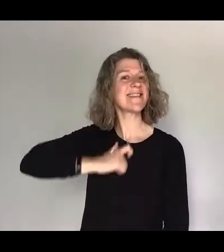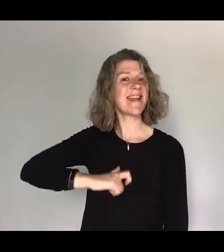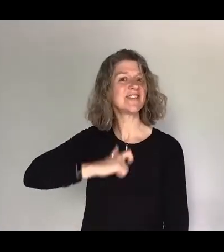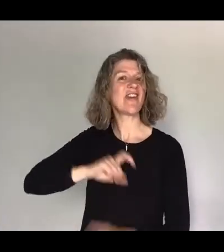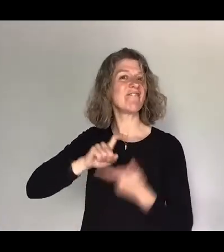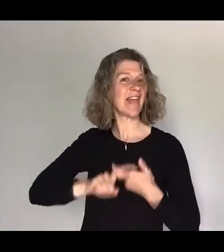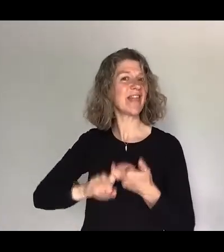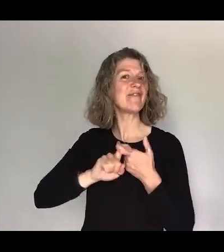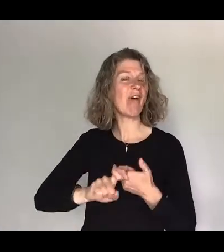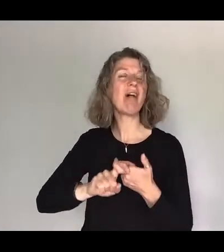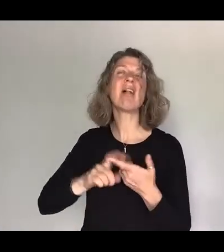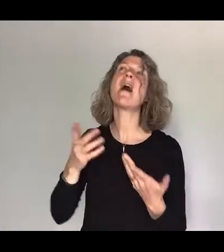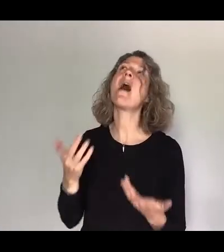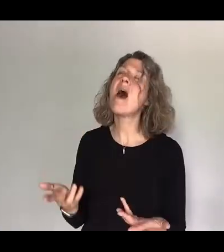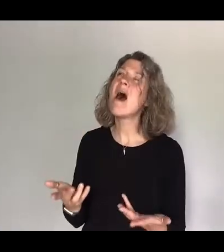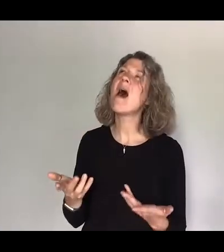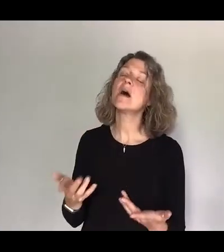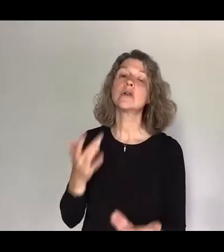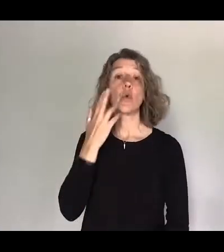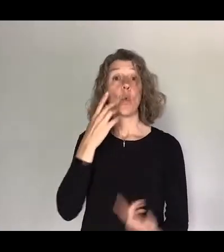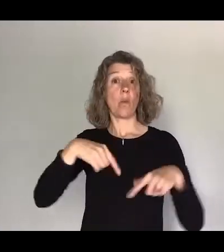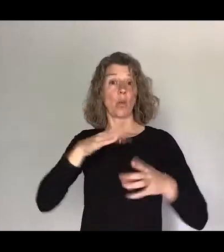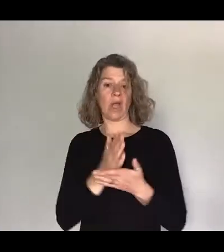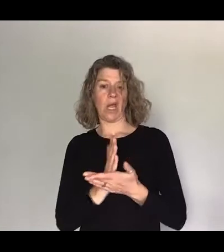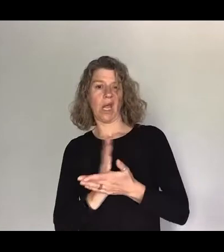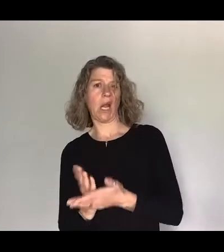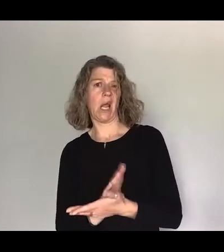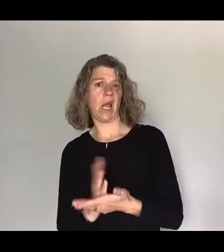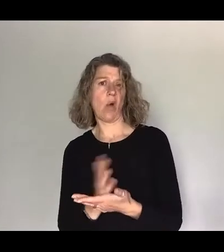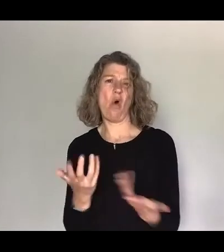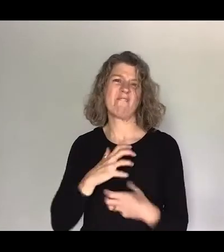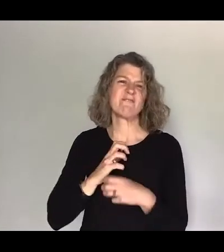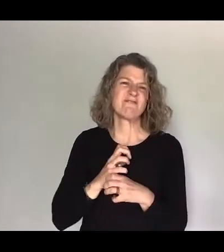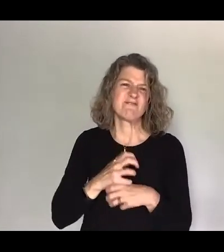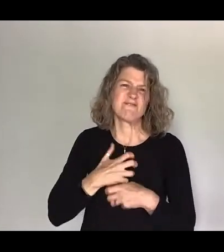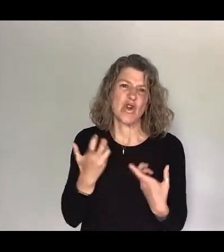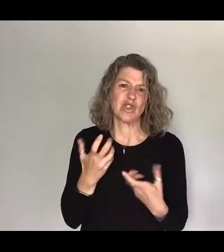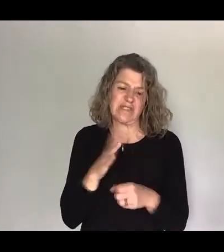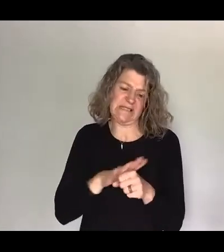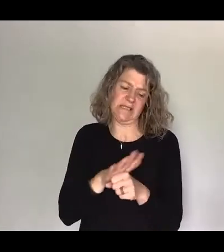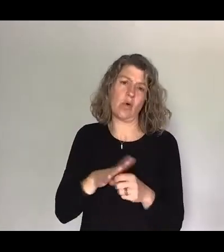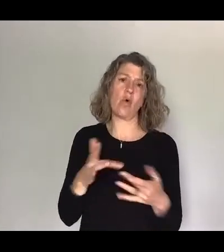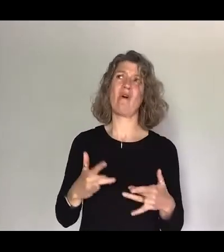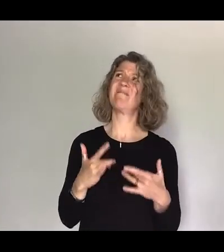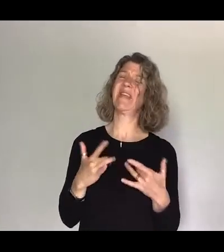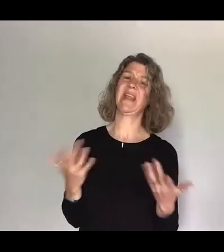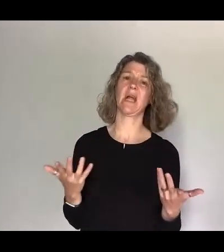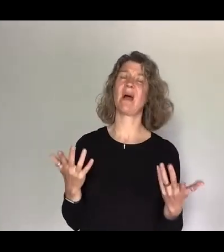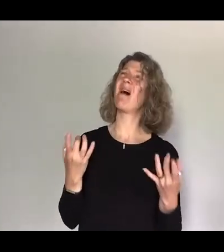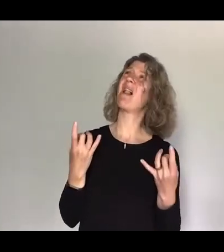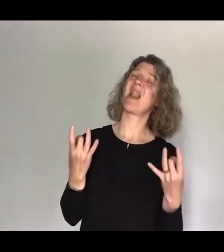so when we doubt or we get frustrated with our circumstances or we feel like we're let down by the promises of